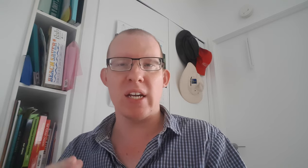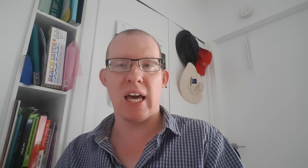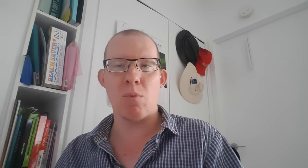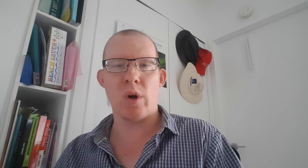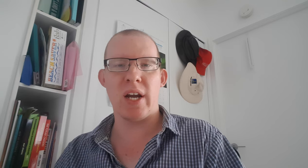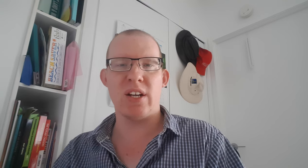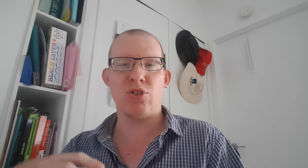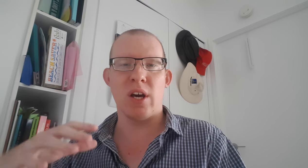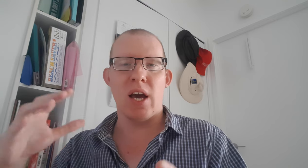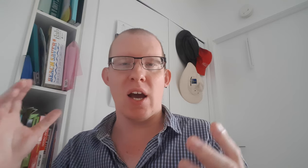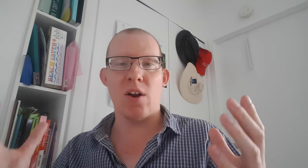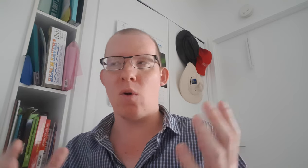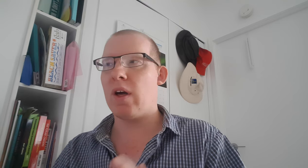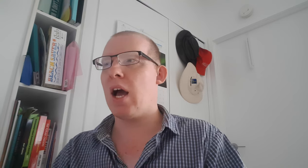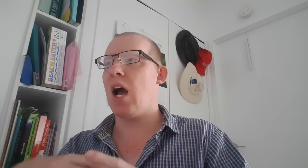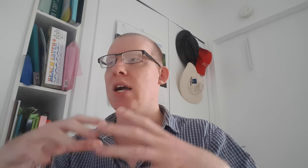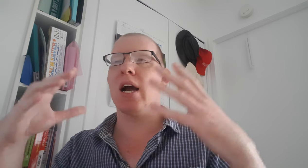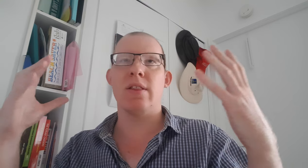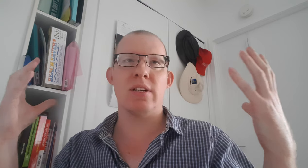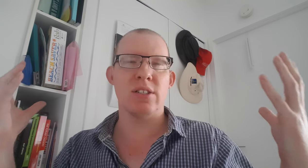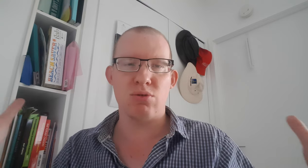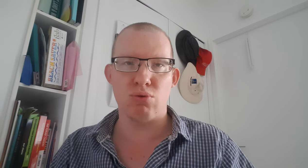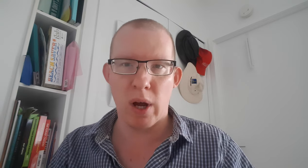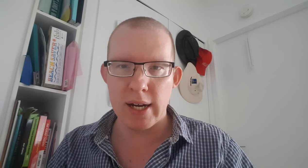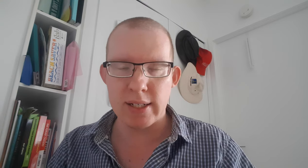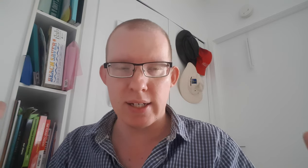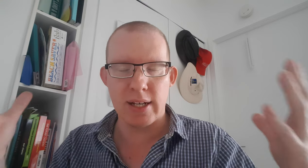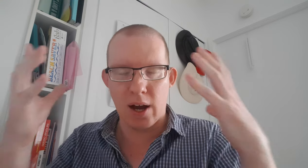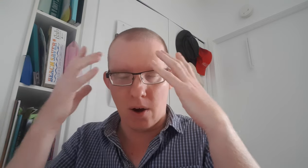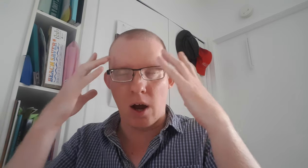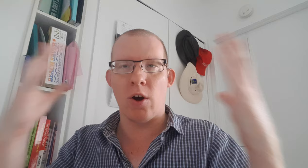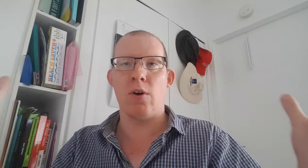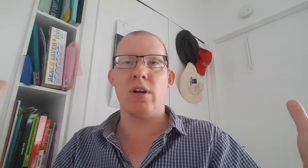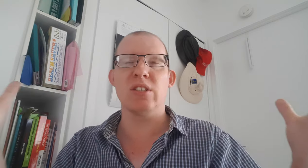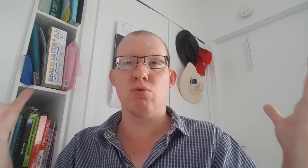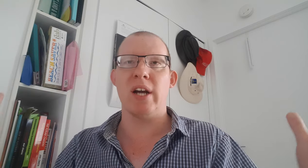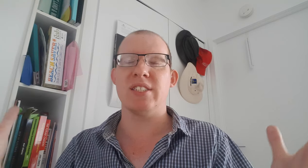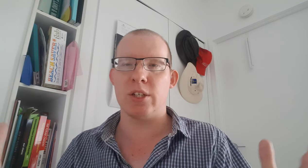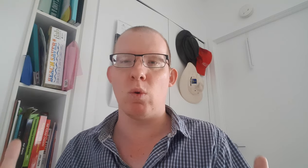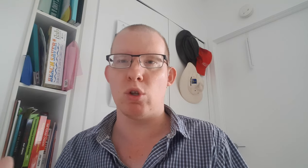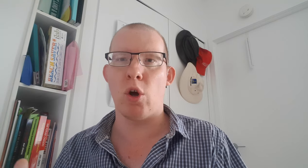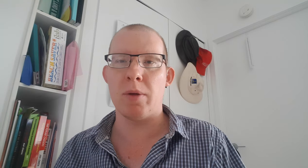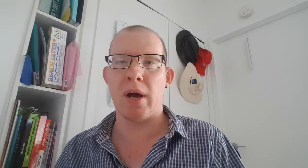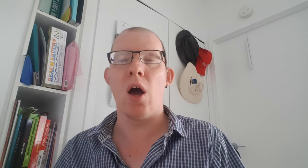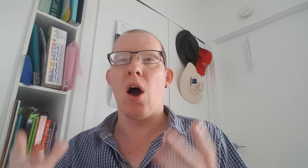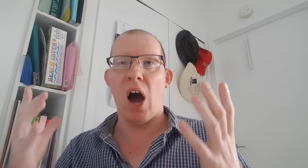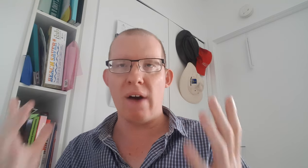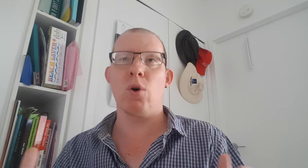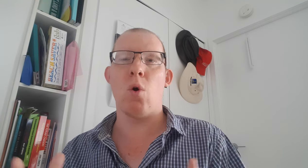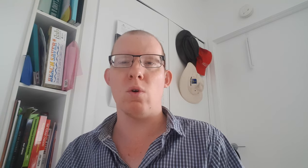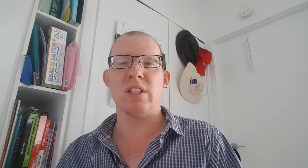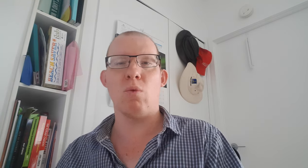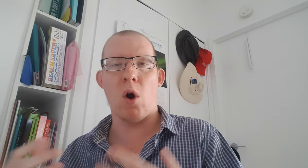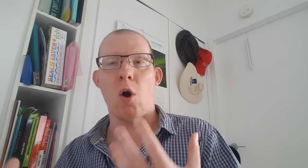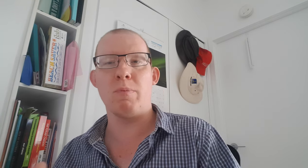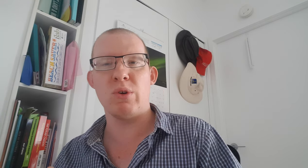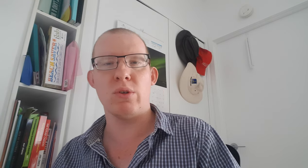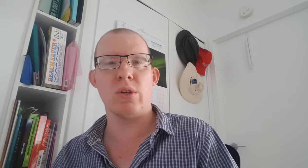language and all that. Okay this is great. Oh I know it's great skill to learn about. Of course that will help you to